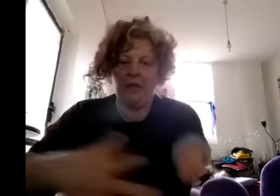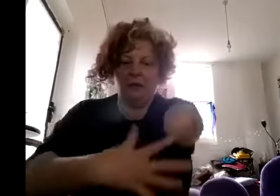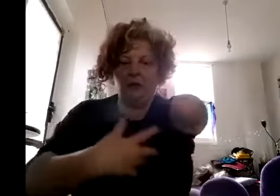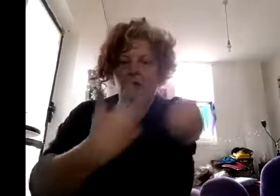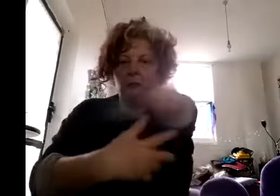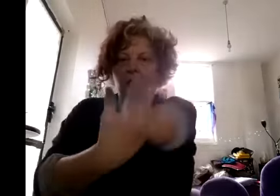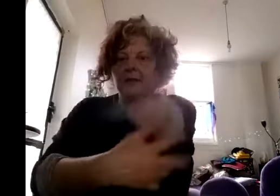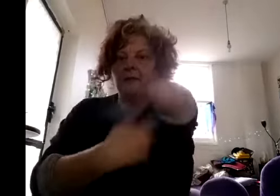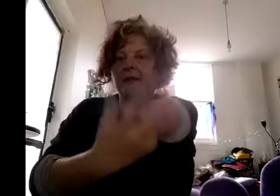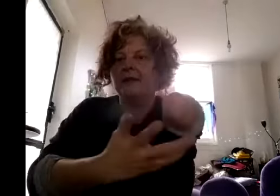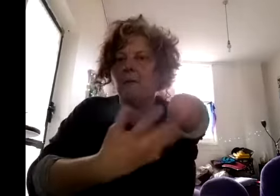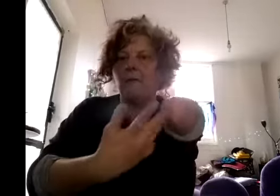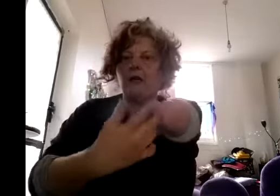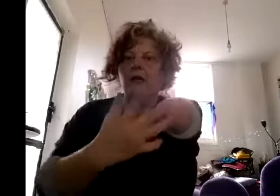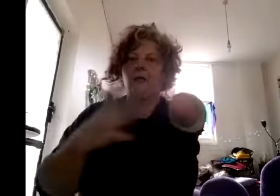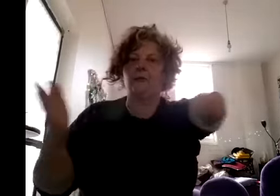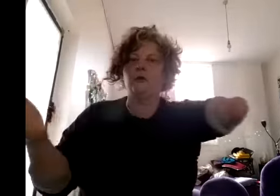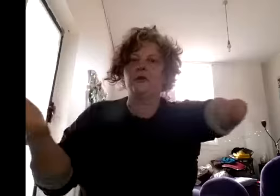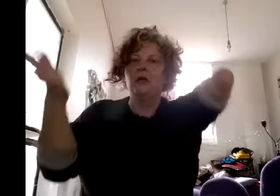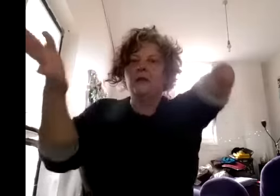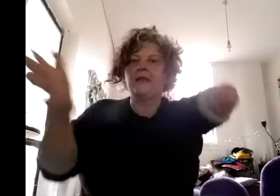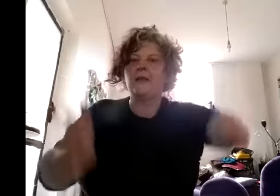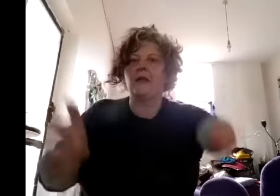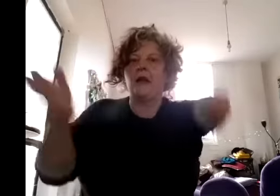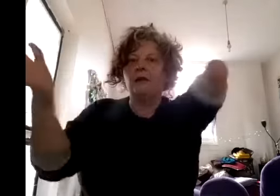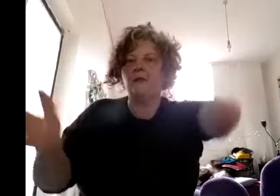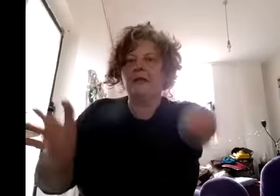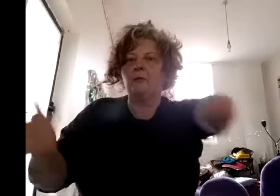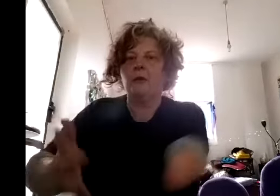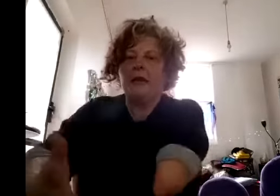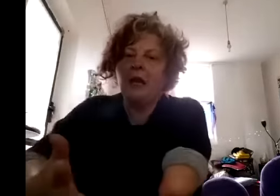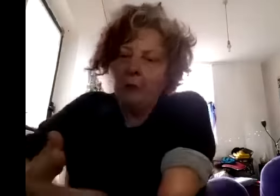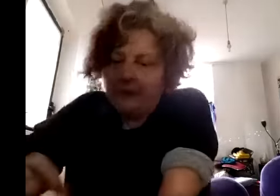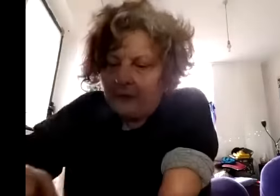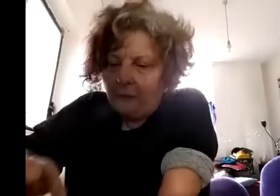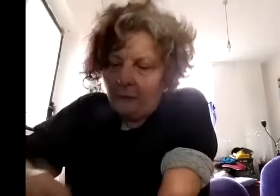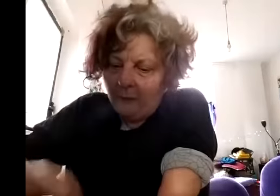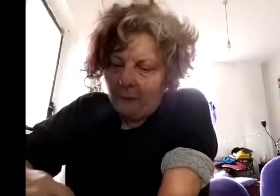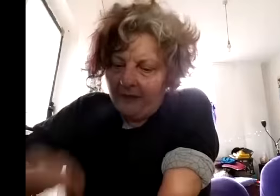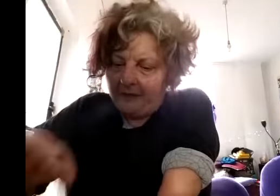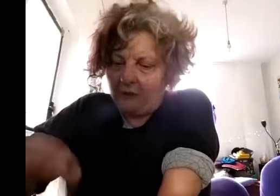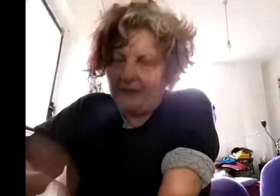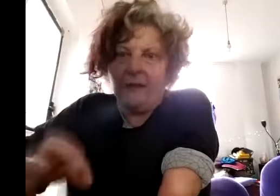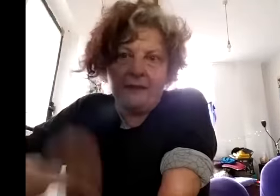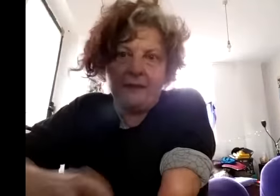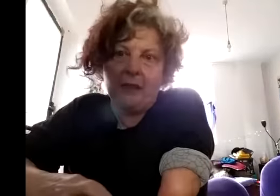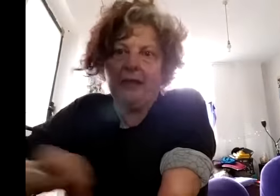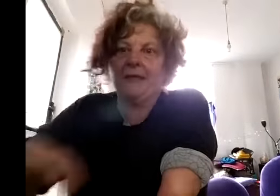you know the beauties of stump fucking through to death love and everything in between but for me there's no doubt that disability is